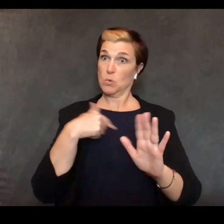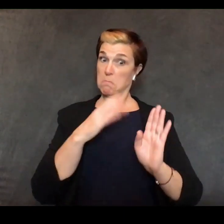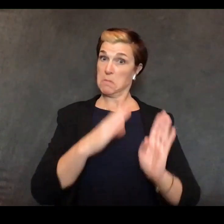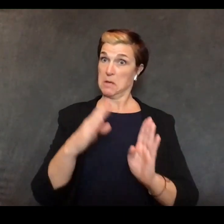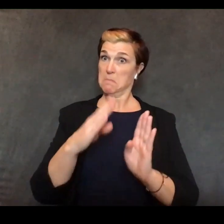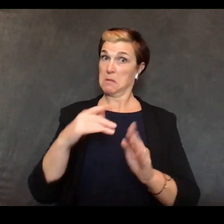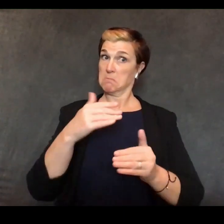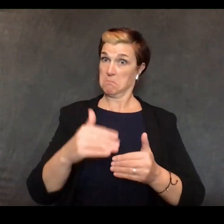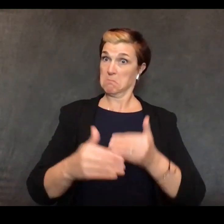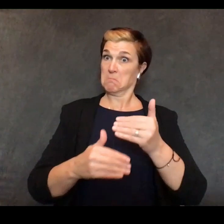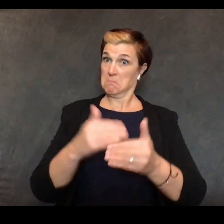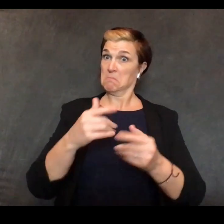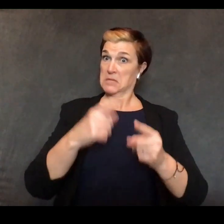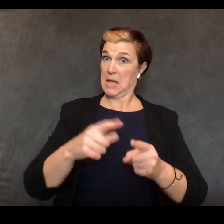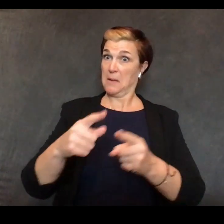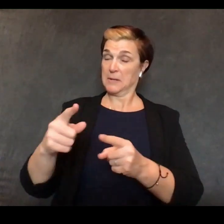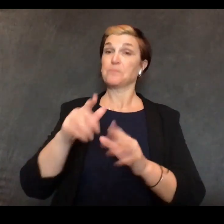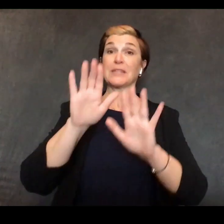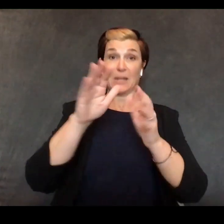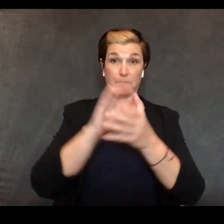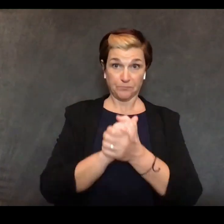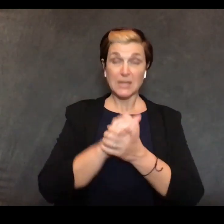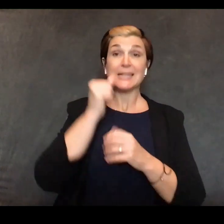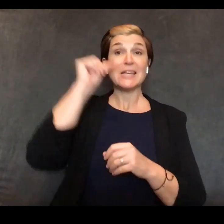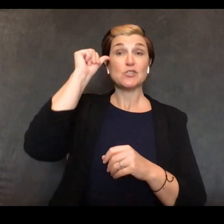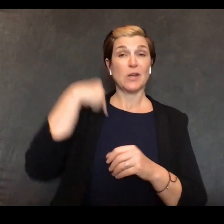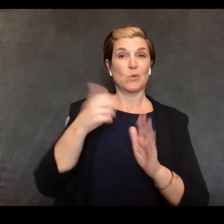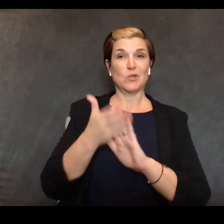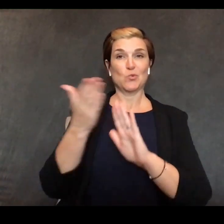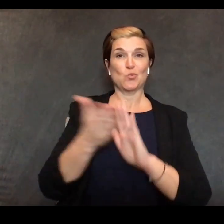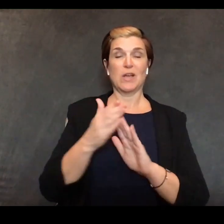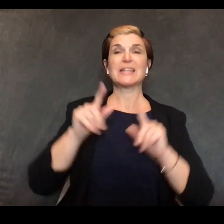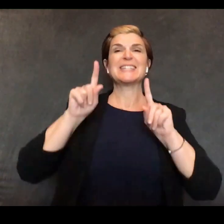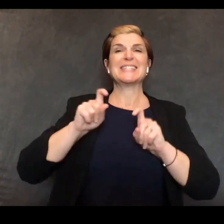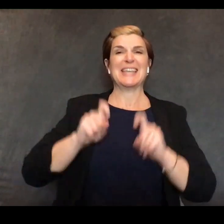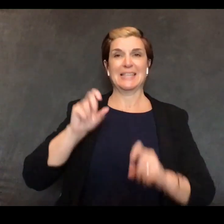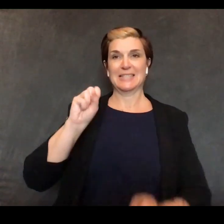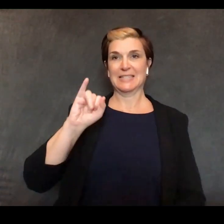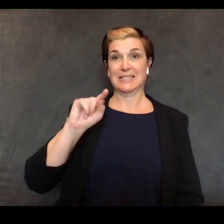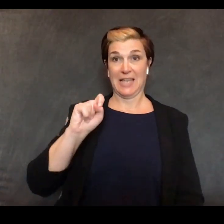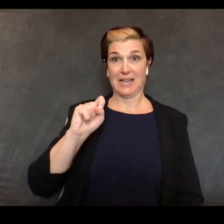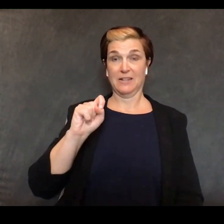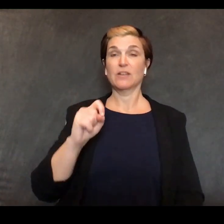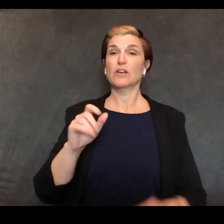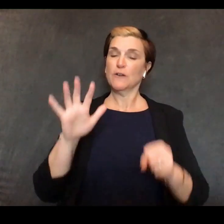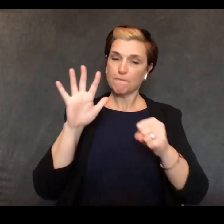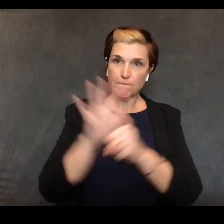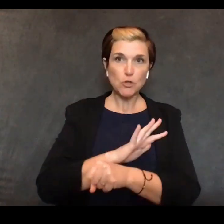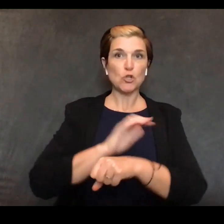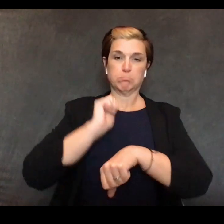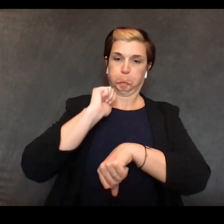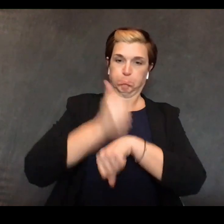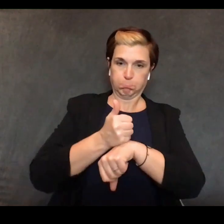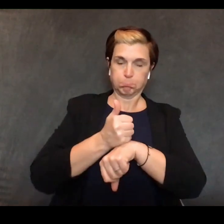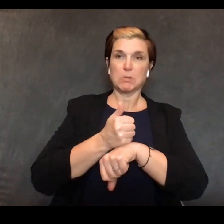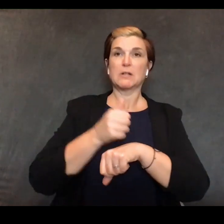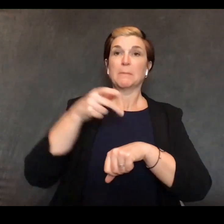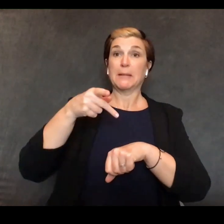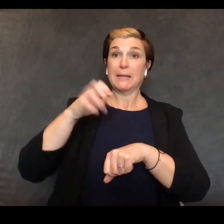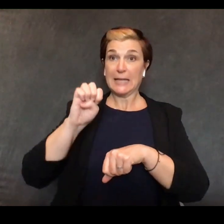did a trial site yesterday with a full mobile unit for drive-through with full PPE we had a lot of kinks in the system